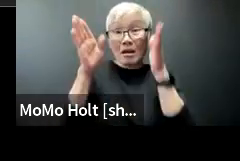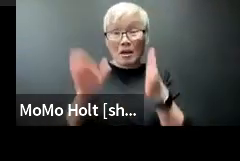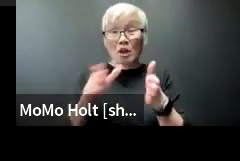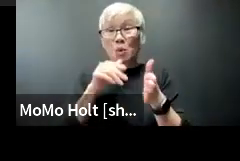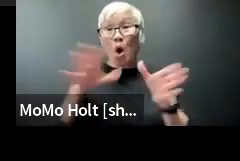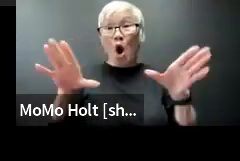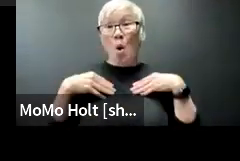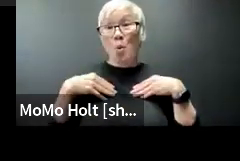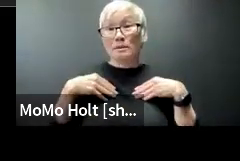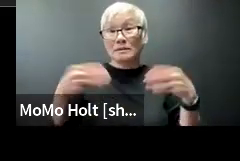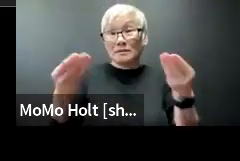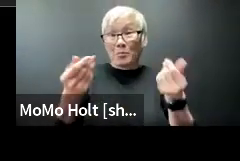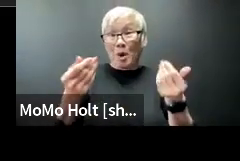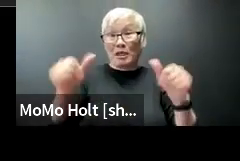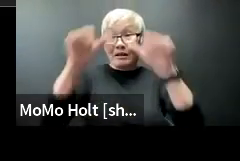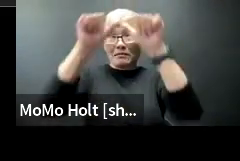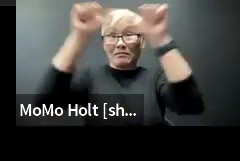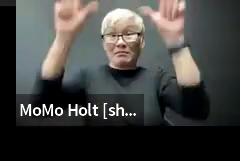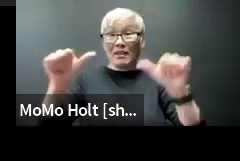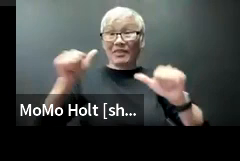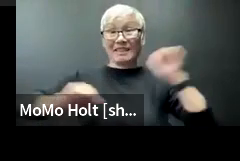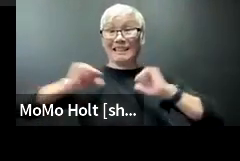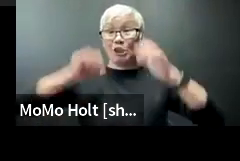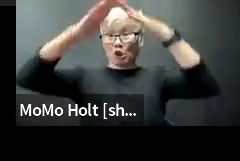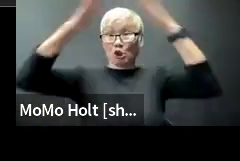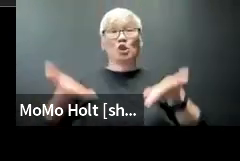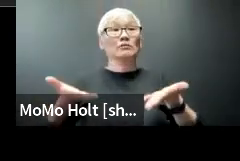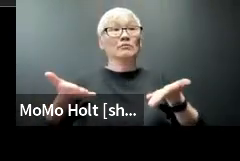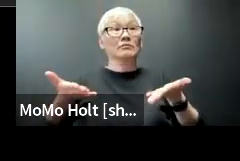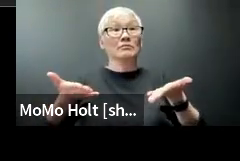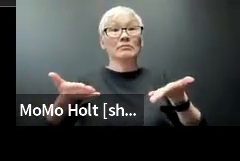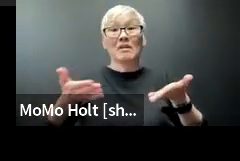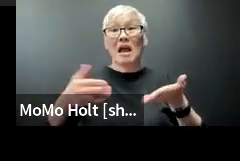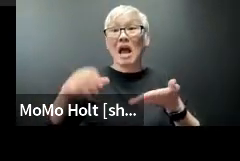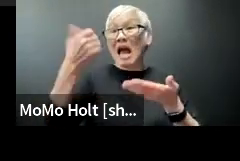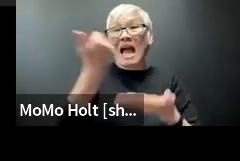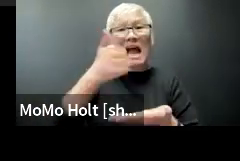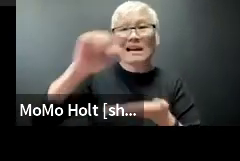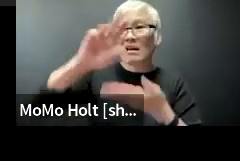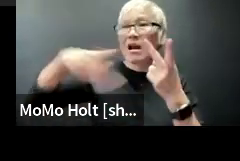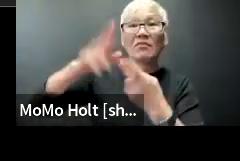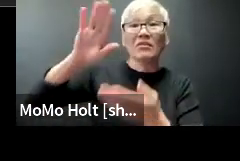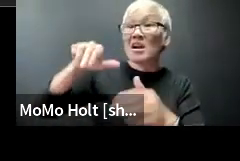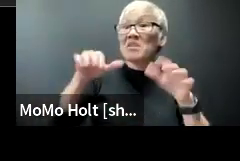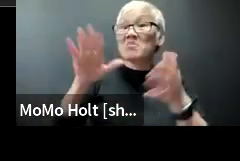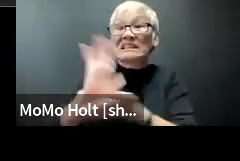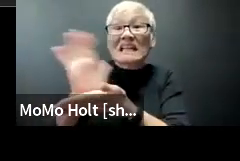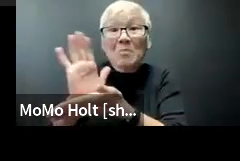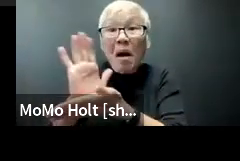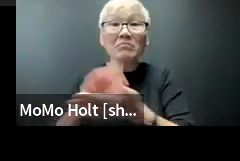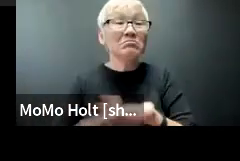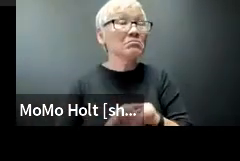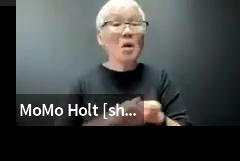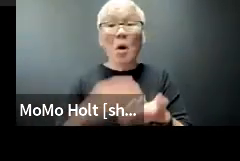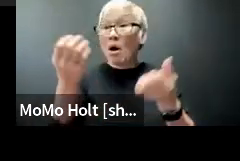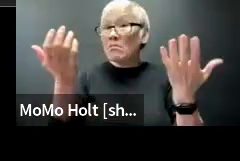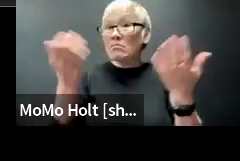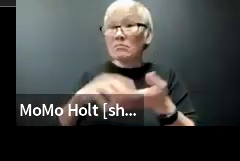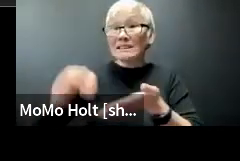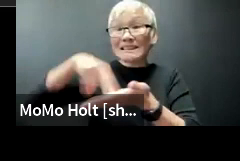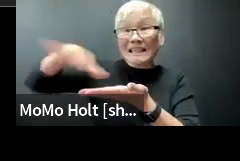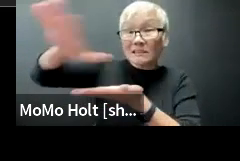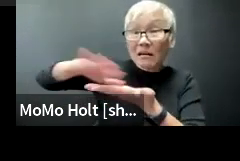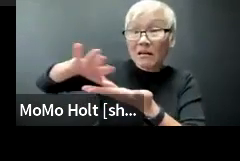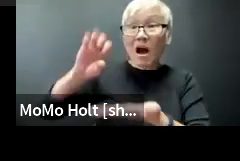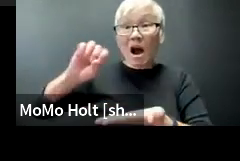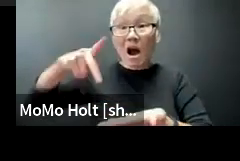and these folks are the ones who owns the property owns the dwelling this building